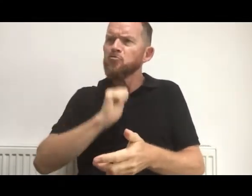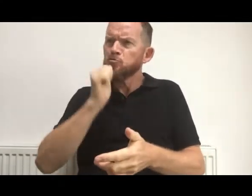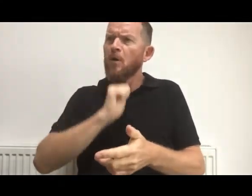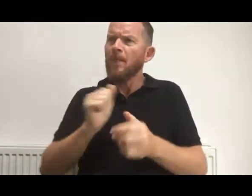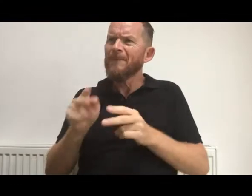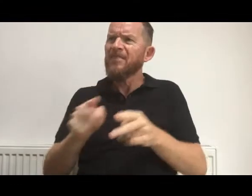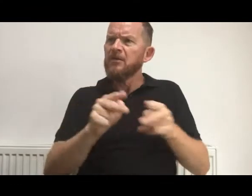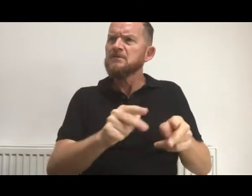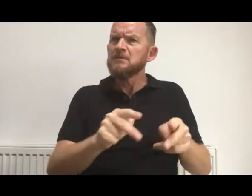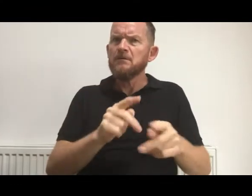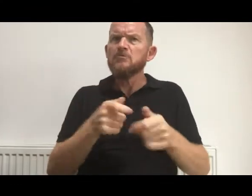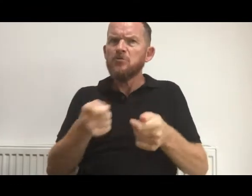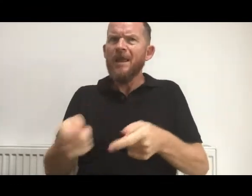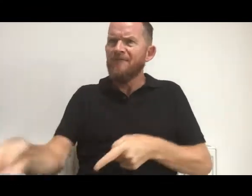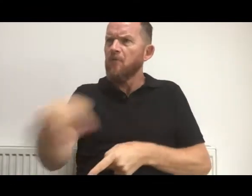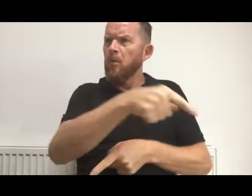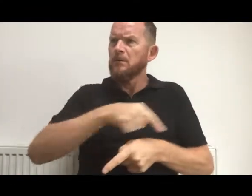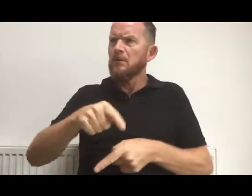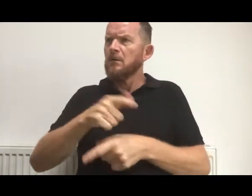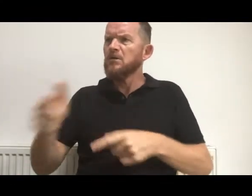not new discriminatory guidance.